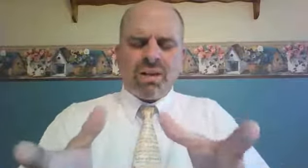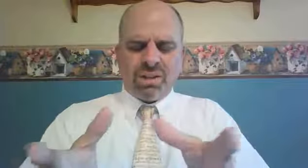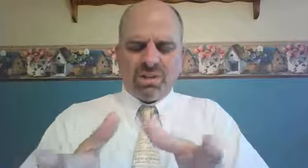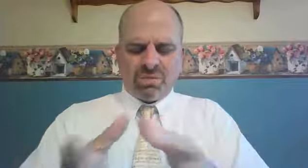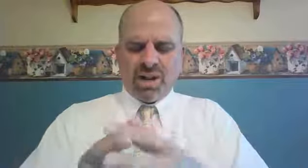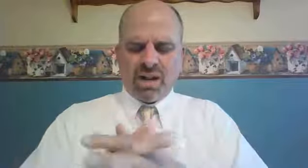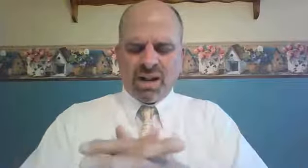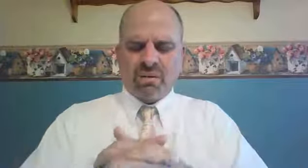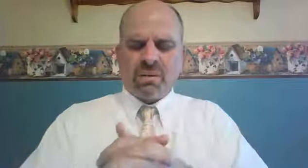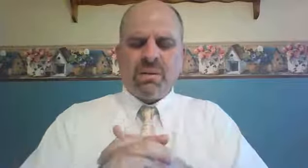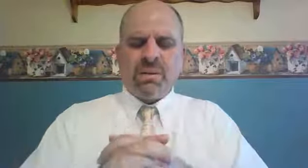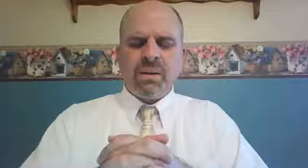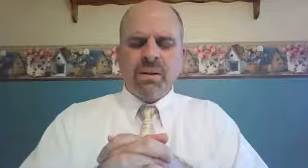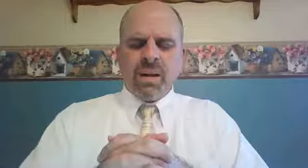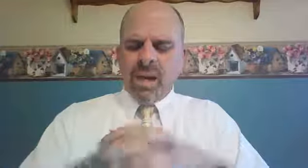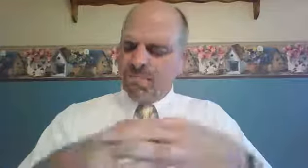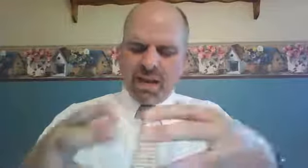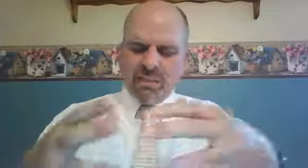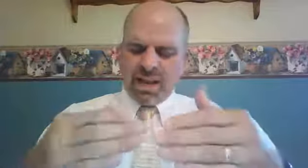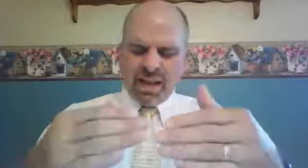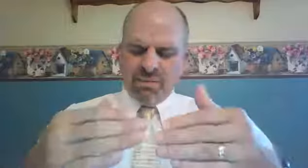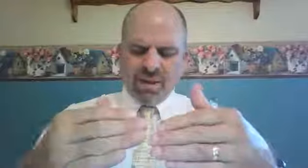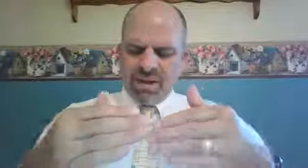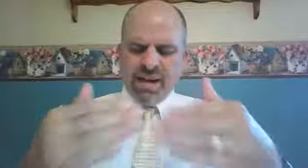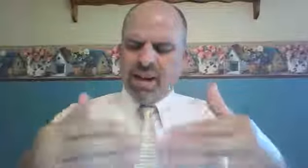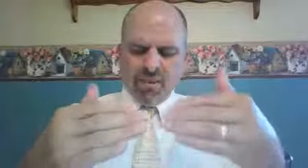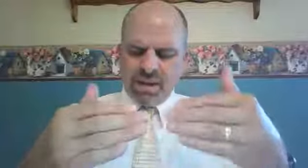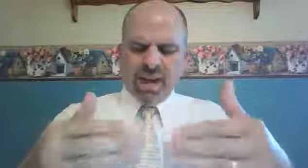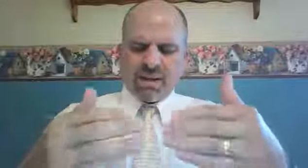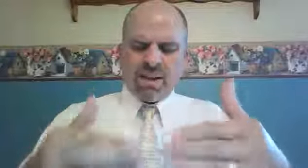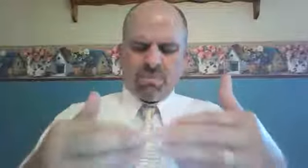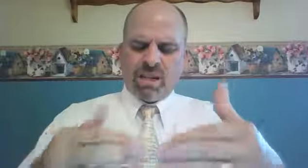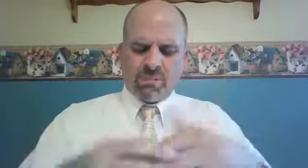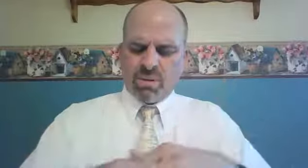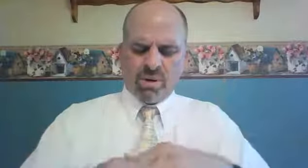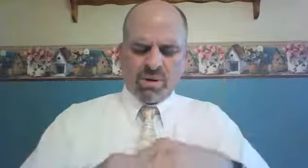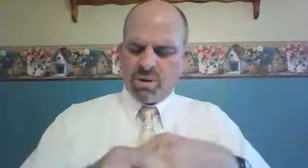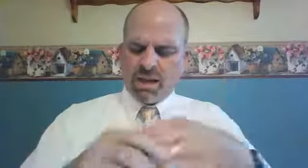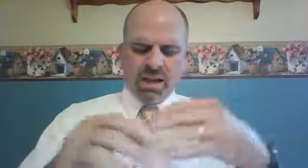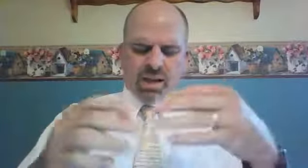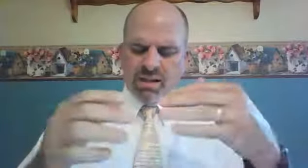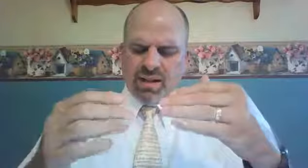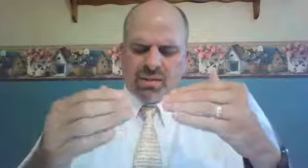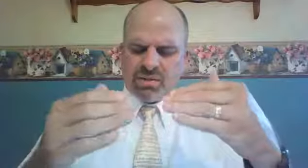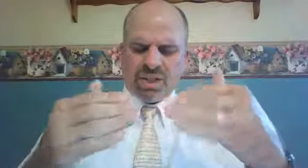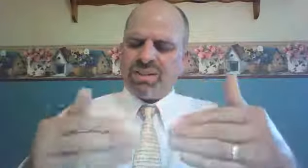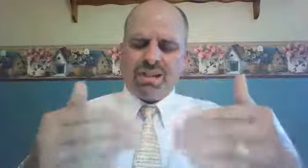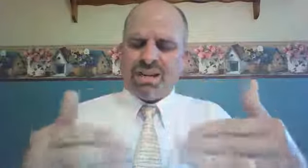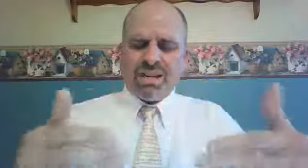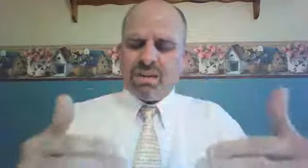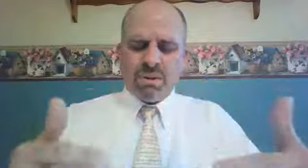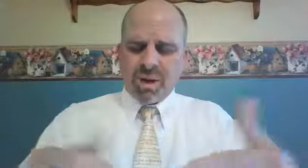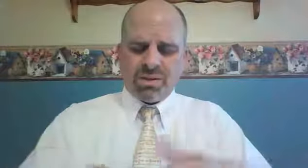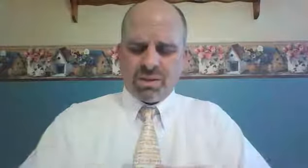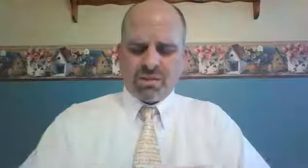watching this right now. And maybe they have never yet come to that point where they sense that they needed to be rescued.